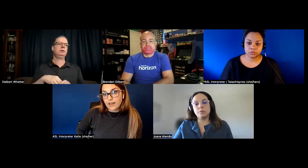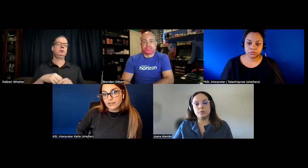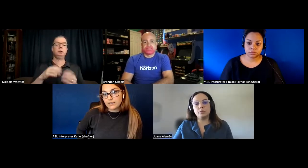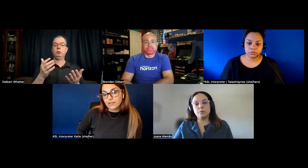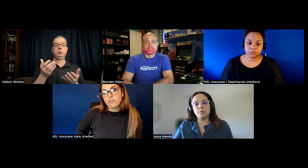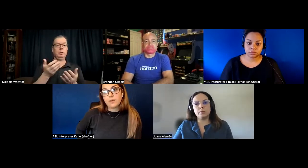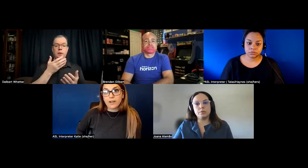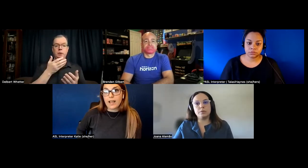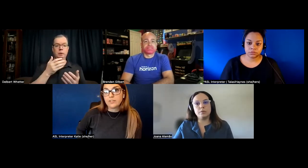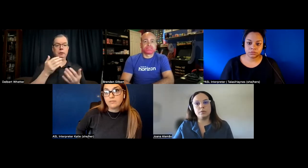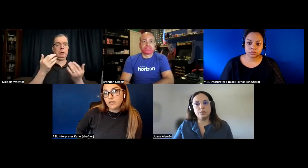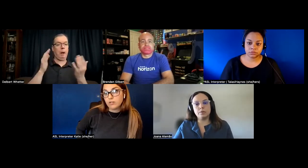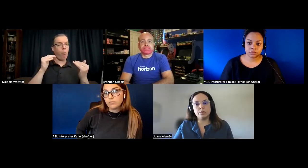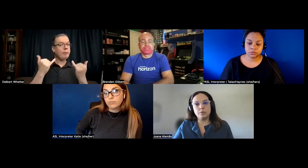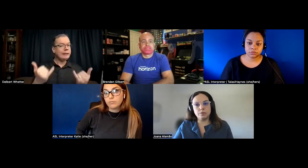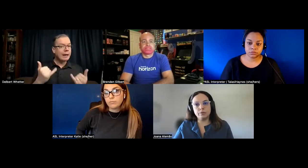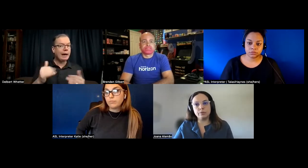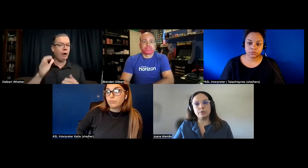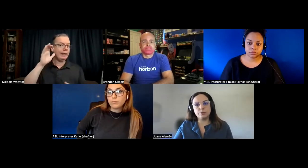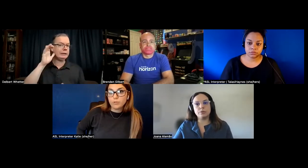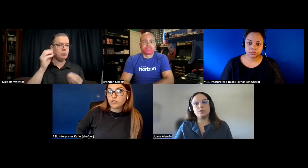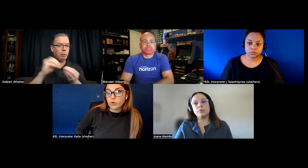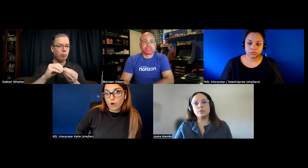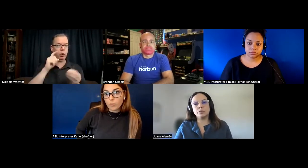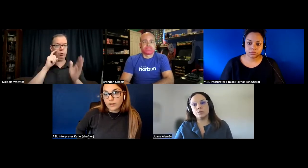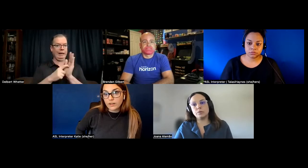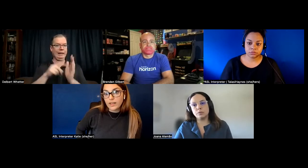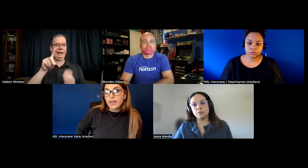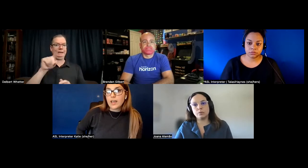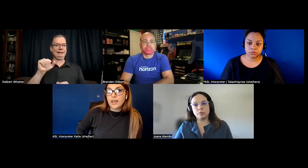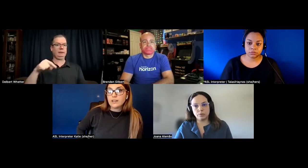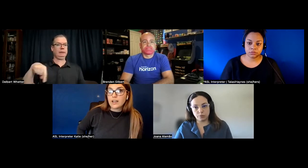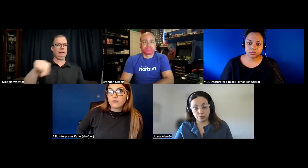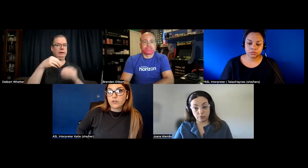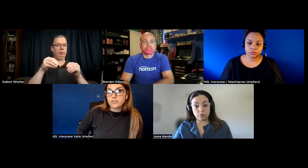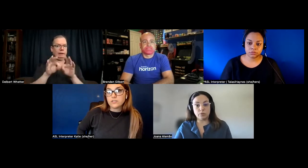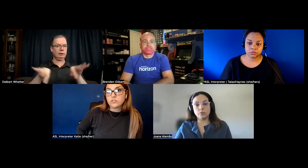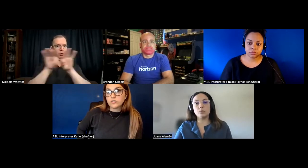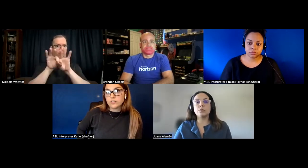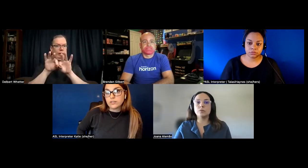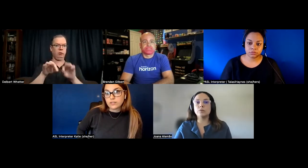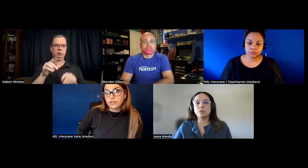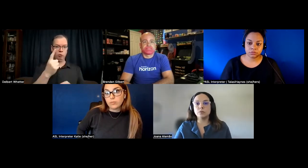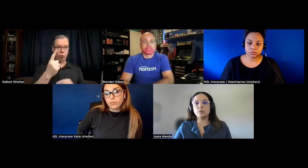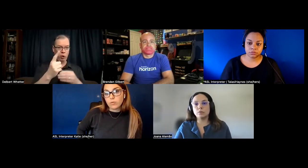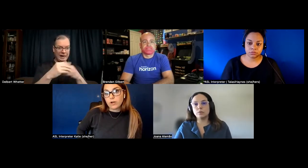the government might have to you know push the door open and kind of force these industries to listen a little bit more